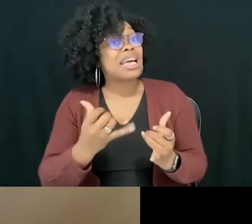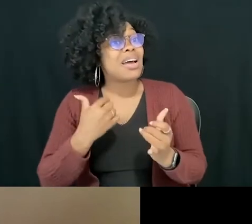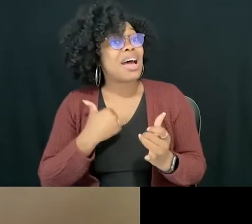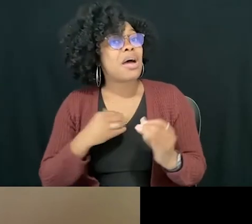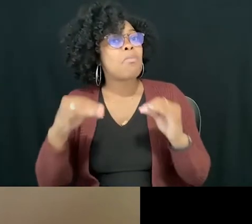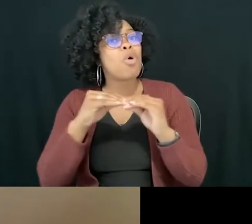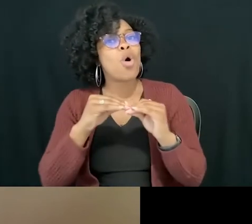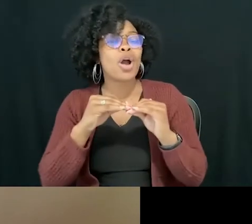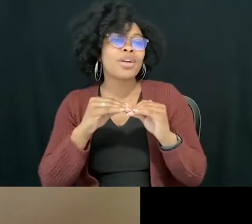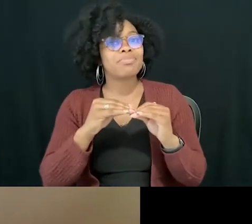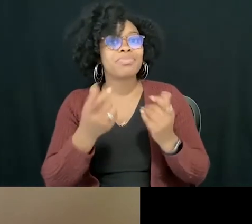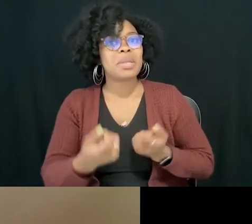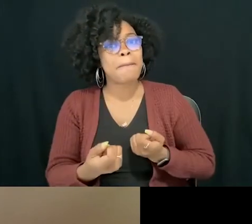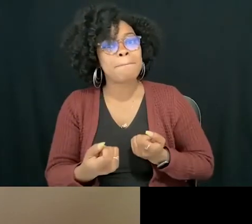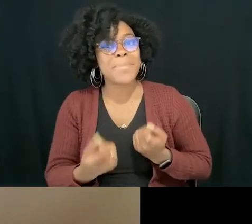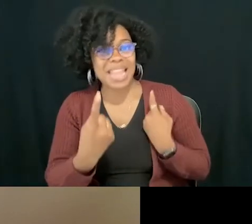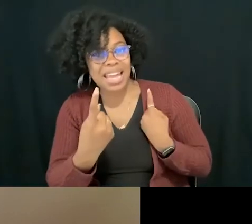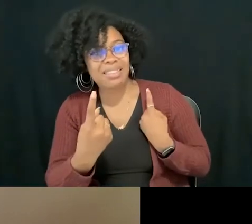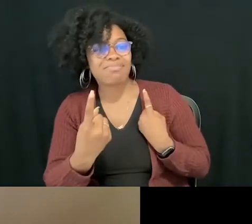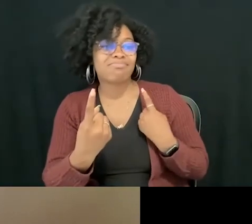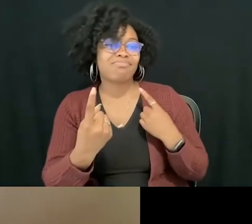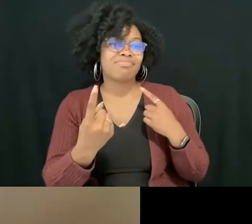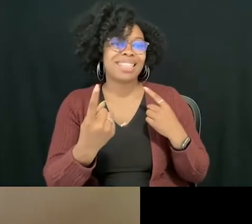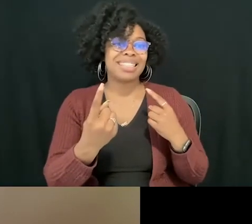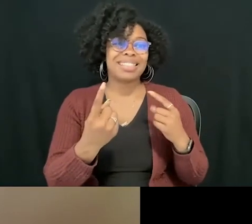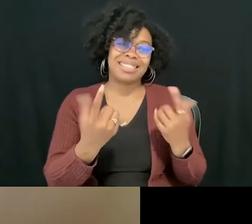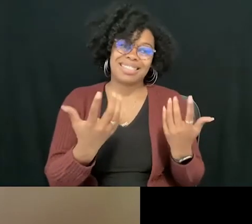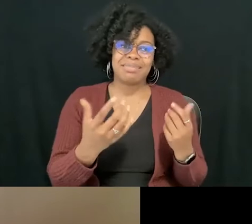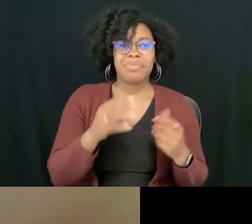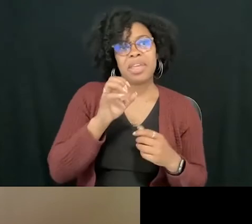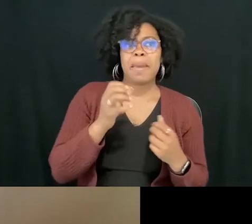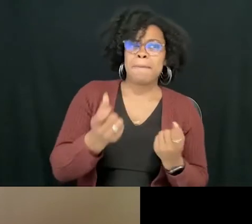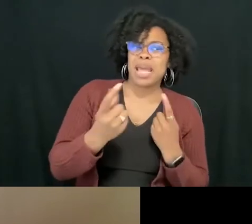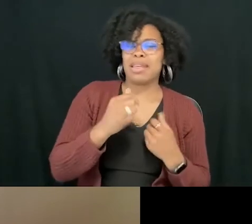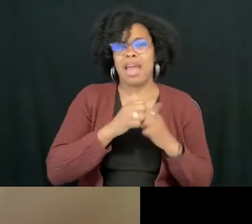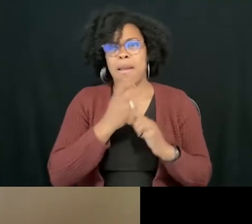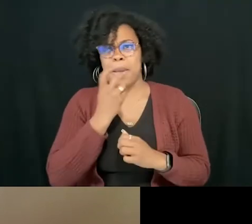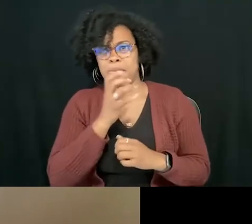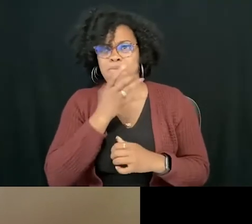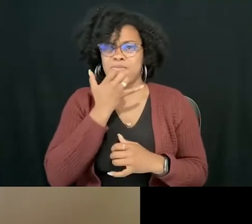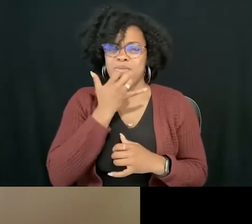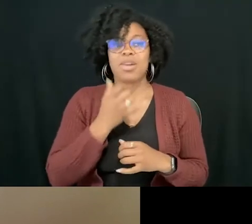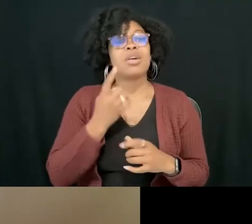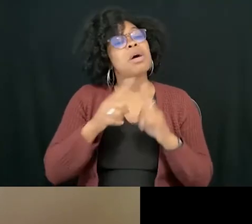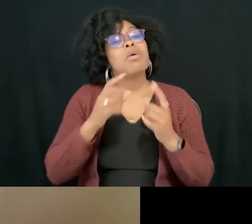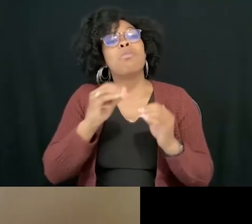empathic empathic empathic one of those words for parents. Right. So I think that